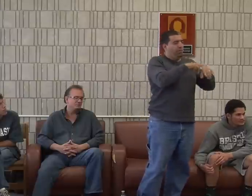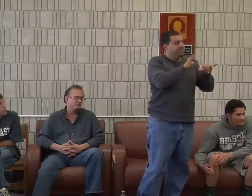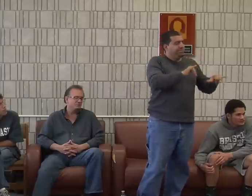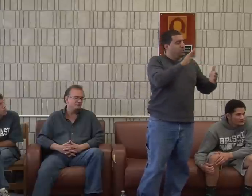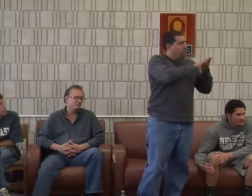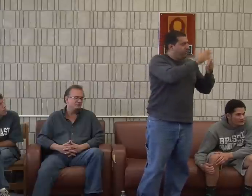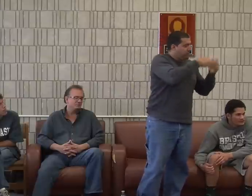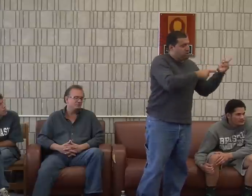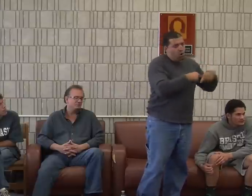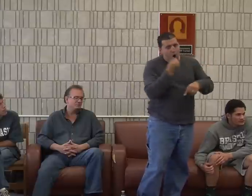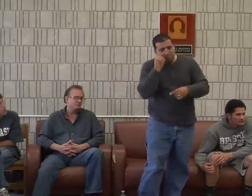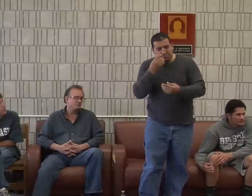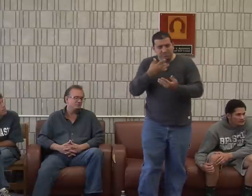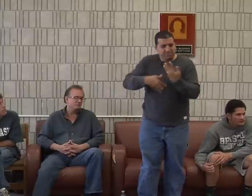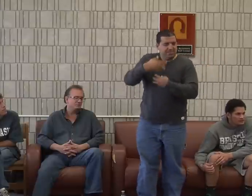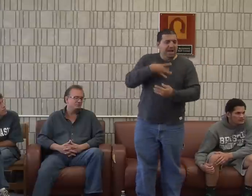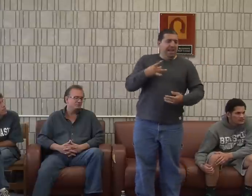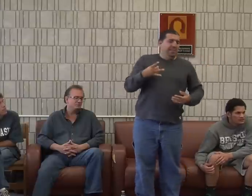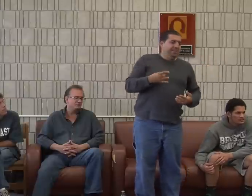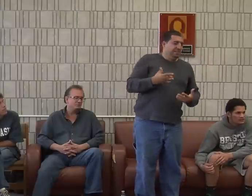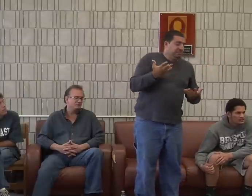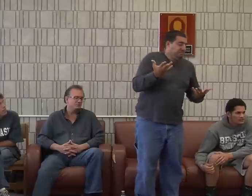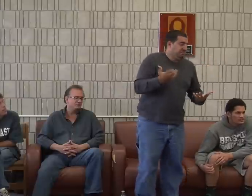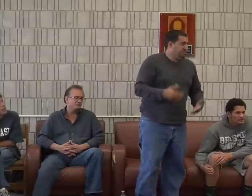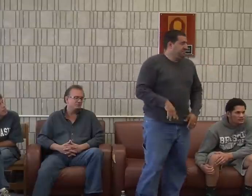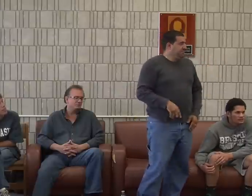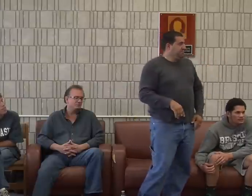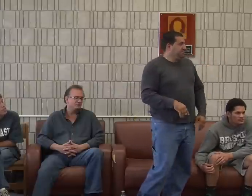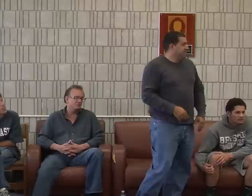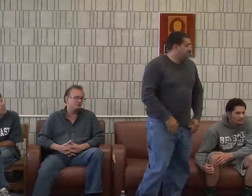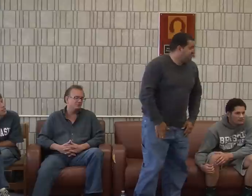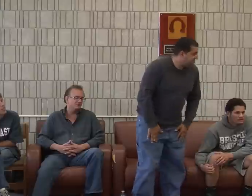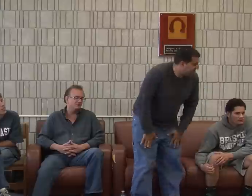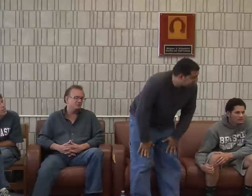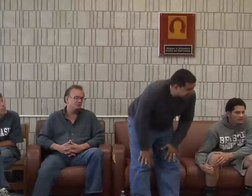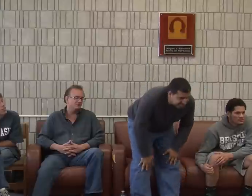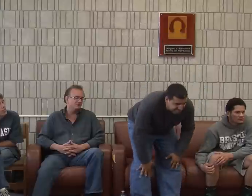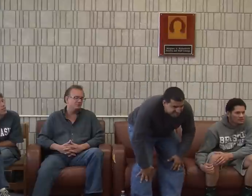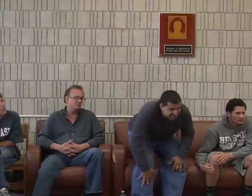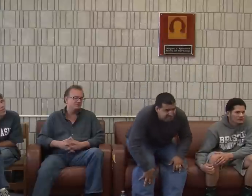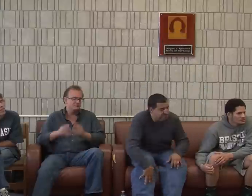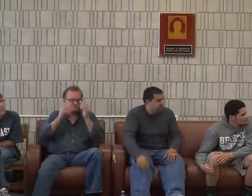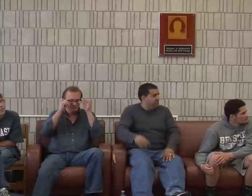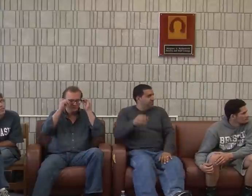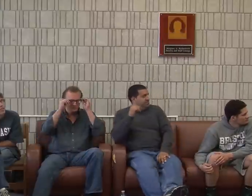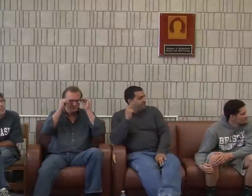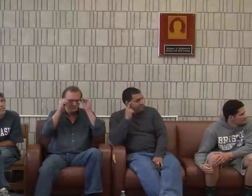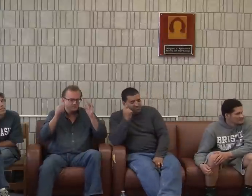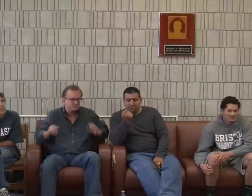And it's sort of like you're used to being in a public school. You're home with your family after school. And I like that.